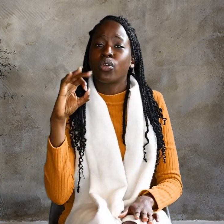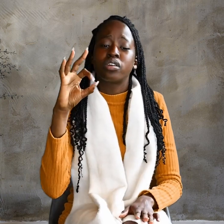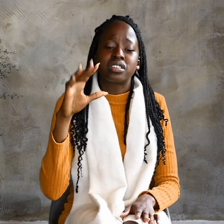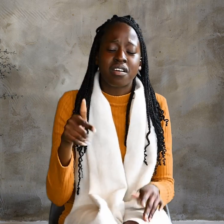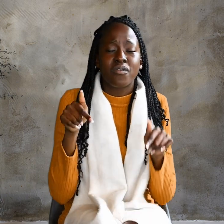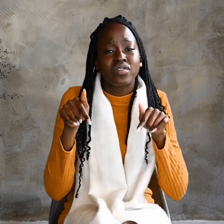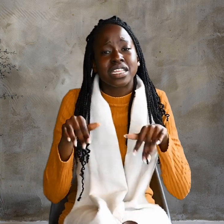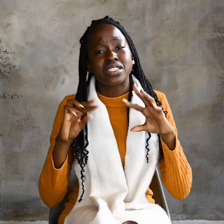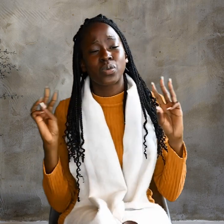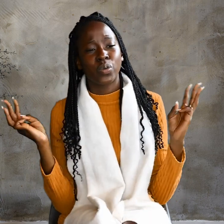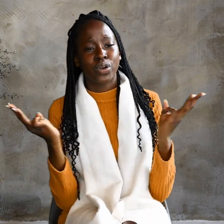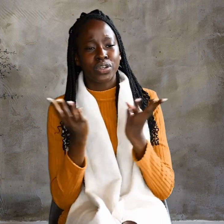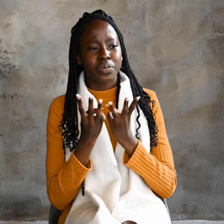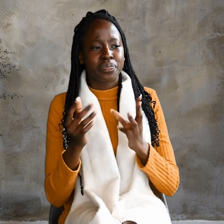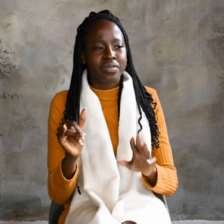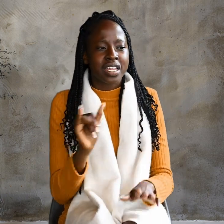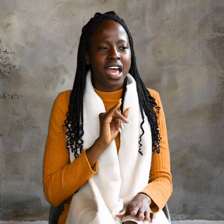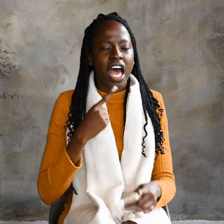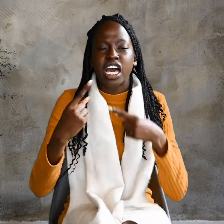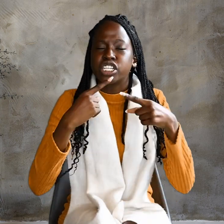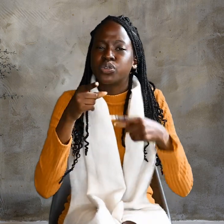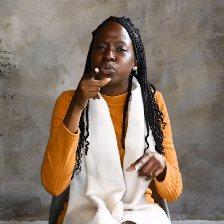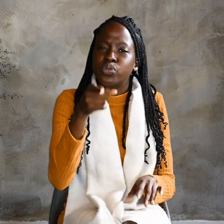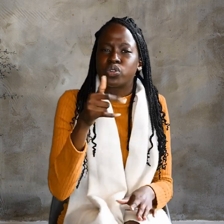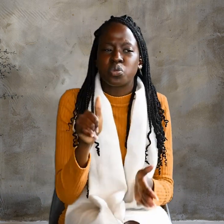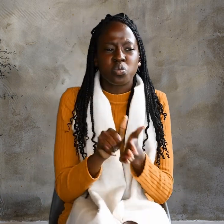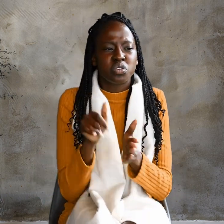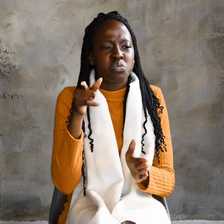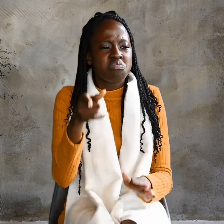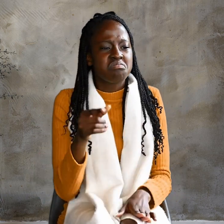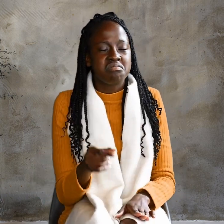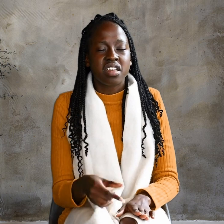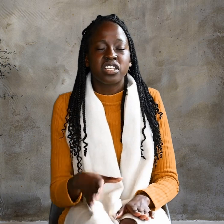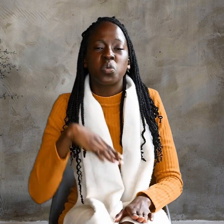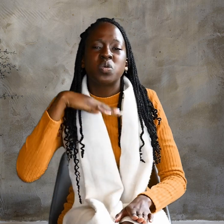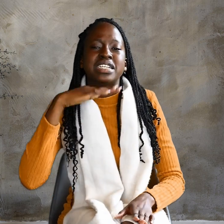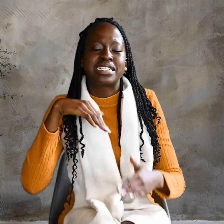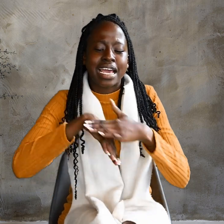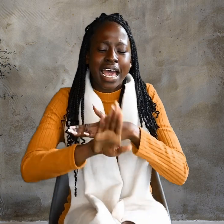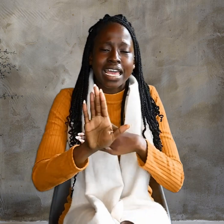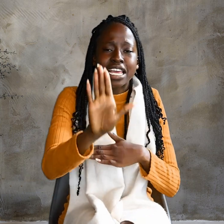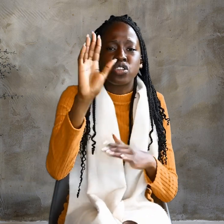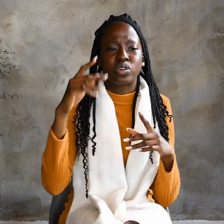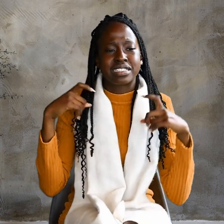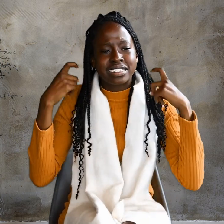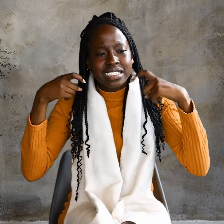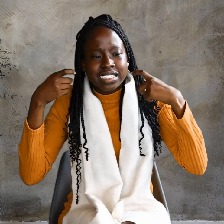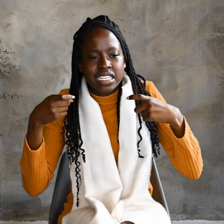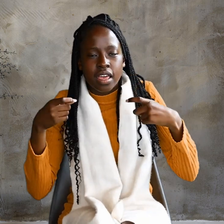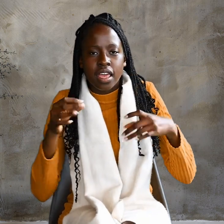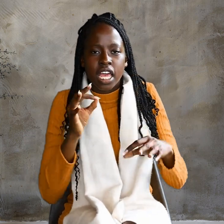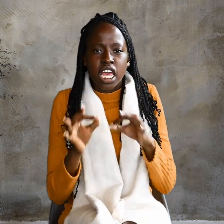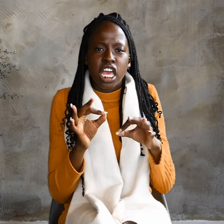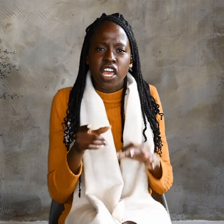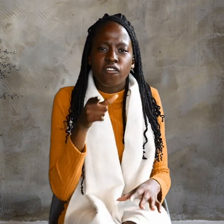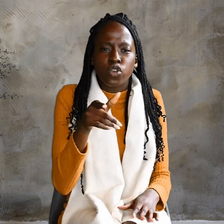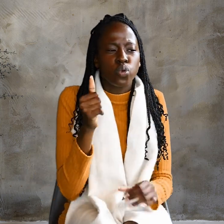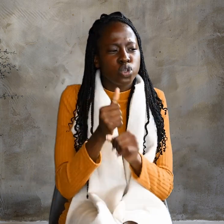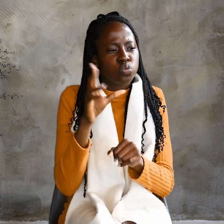not of this world. I told you that you would die in your sins. If you do